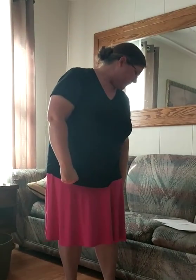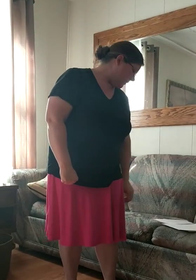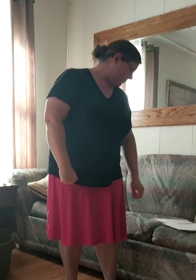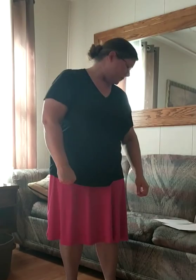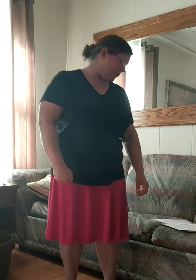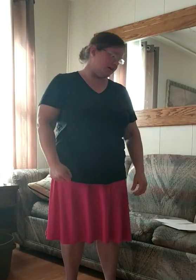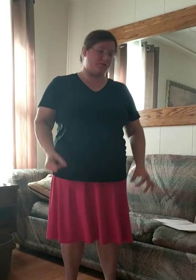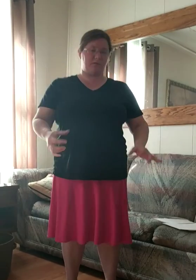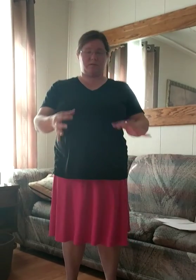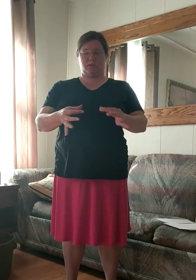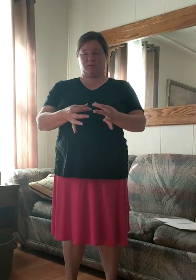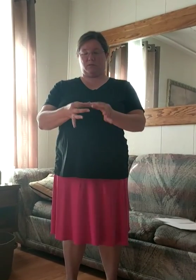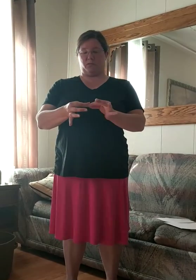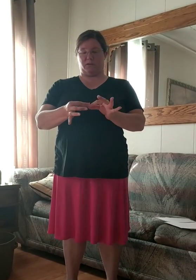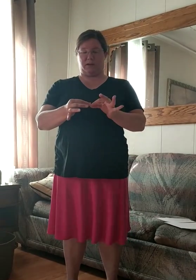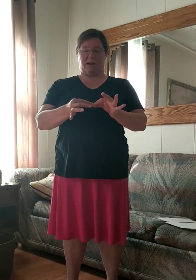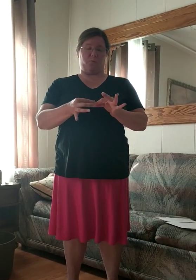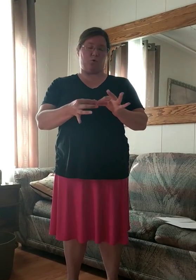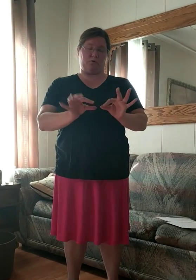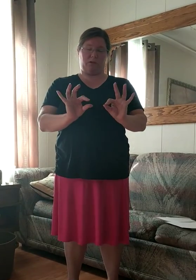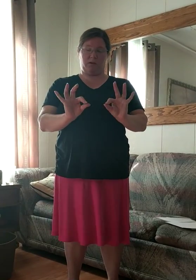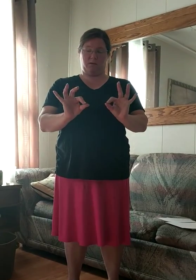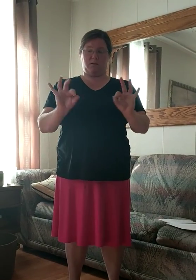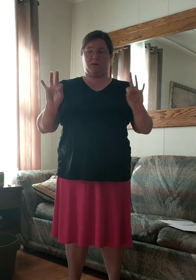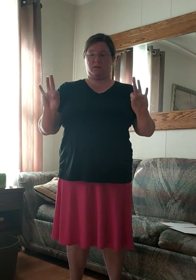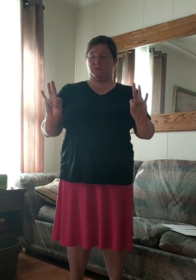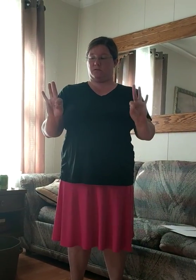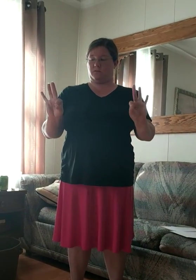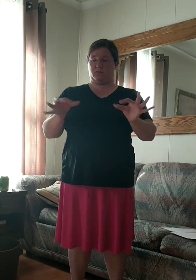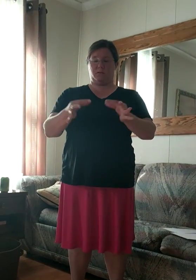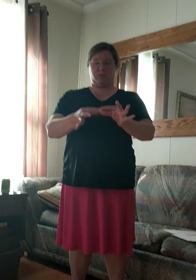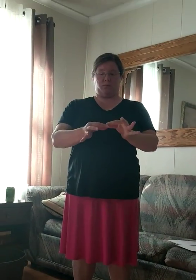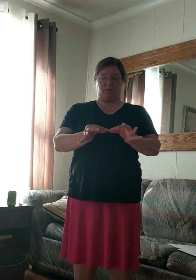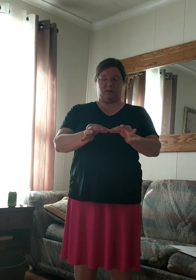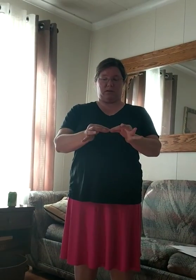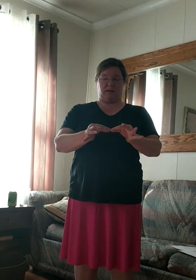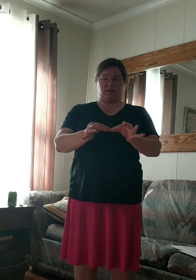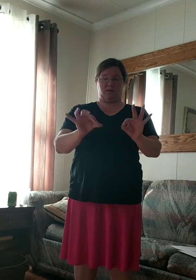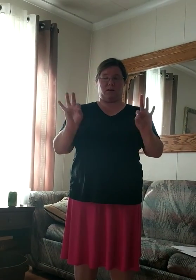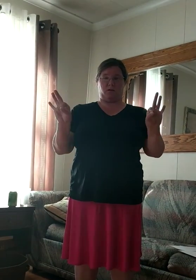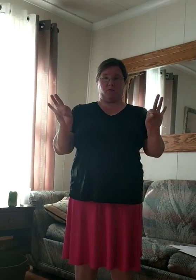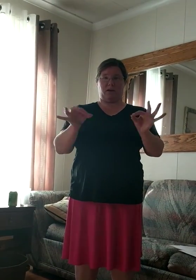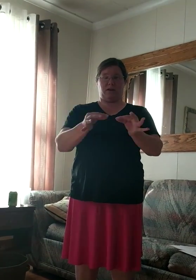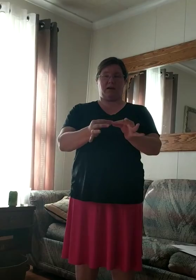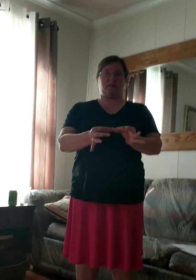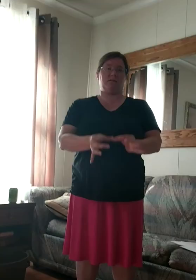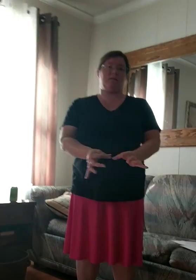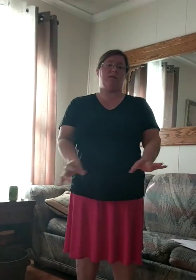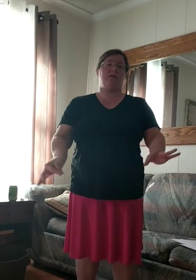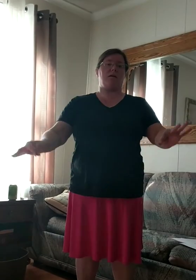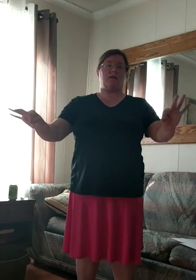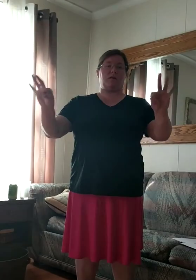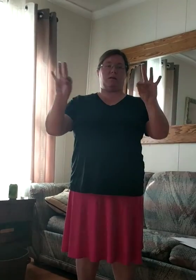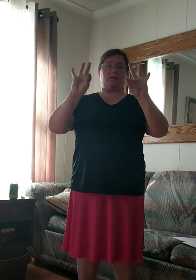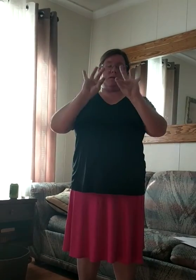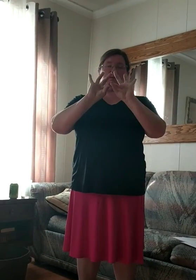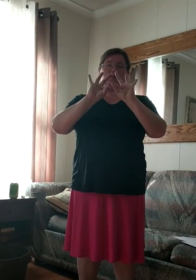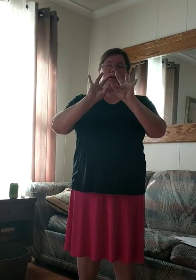The precious. So, we're signing worthy. We just take our okay hands. And we're drawing a